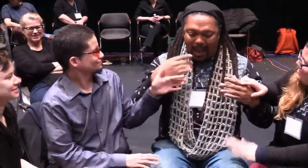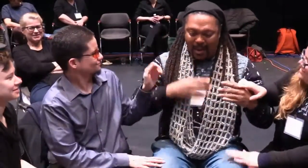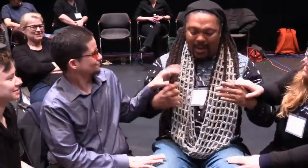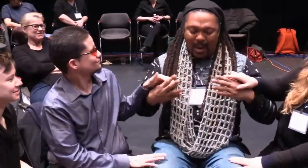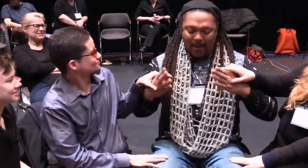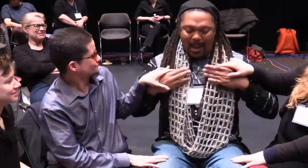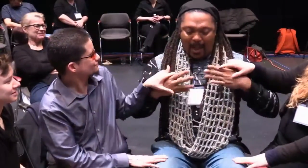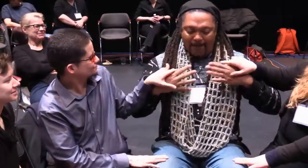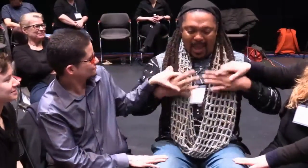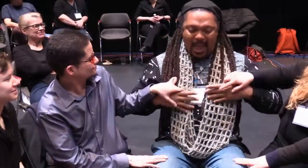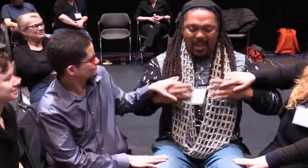space.